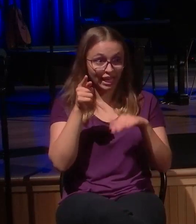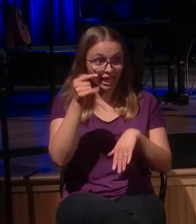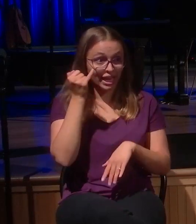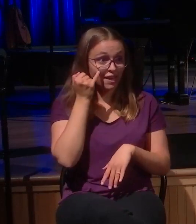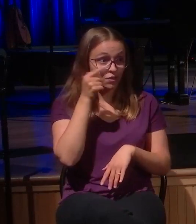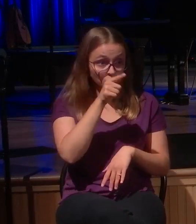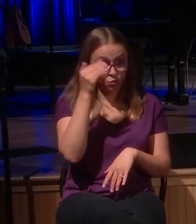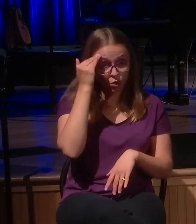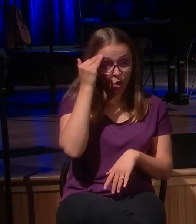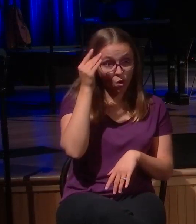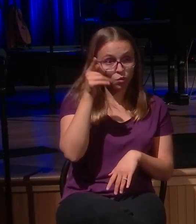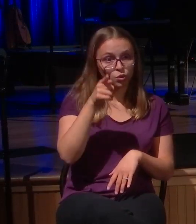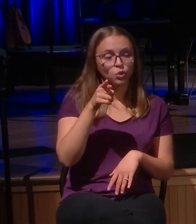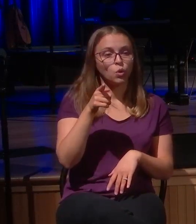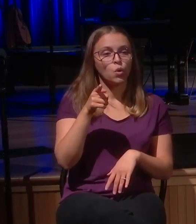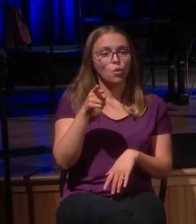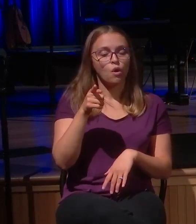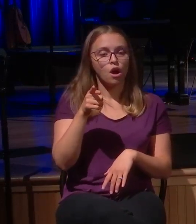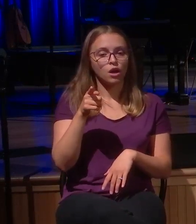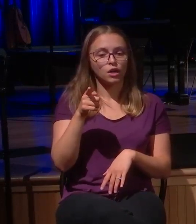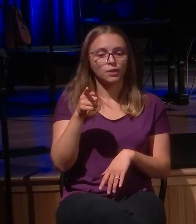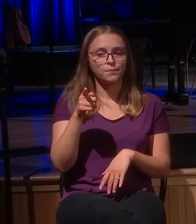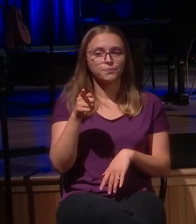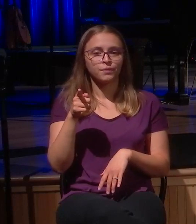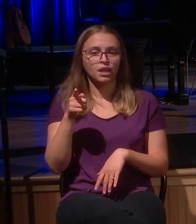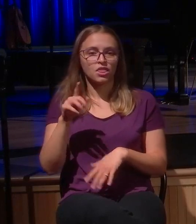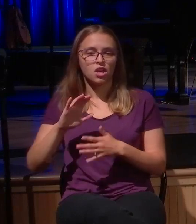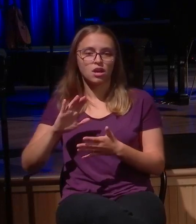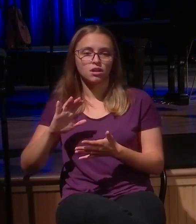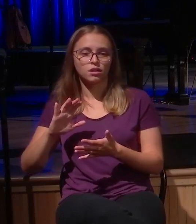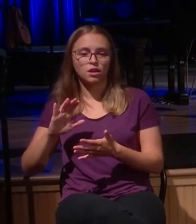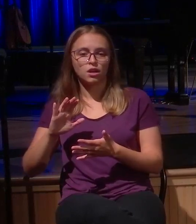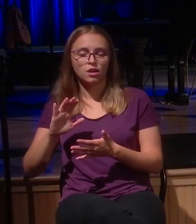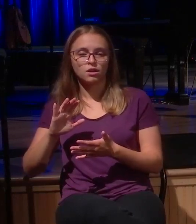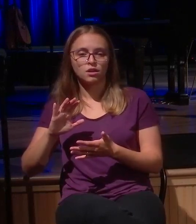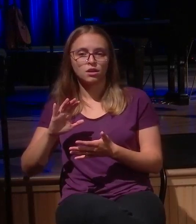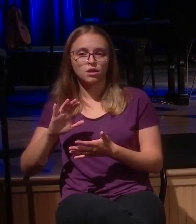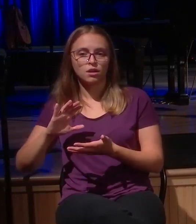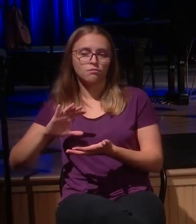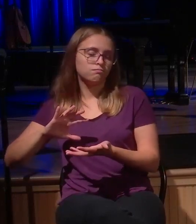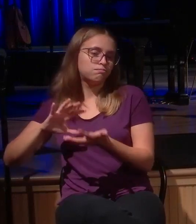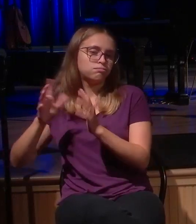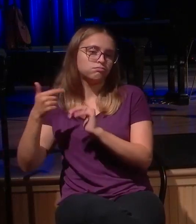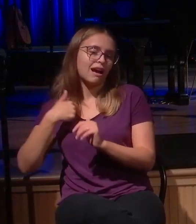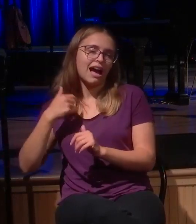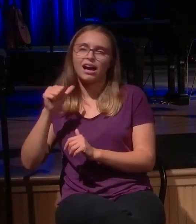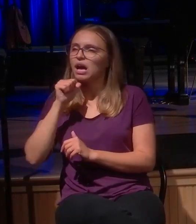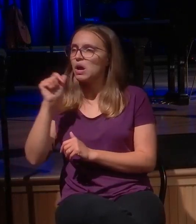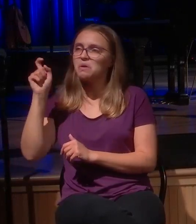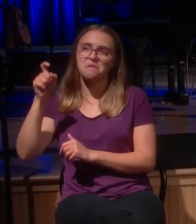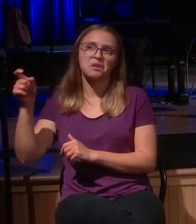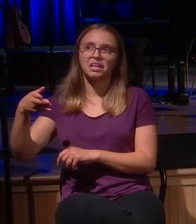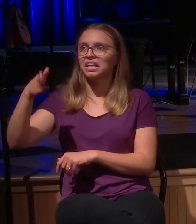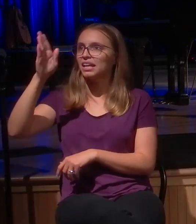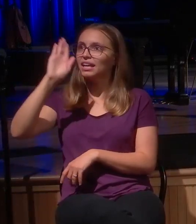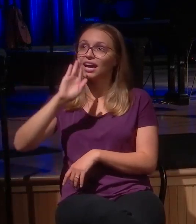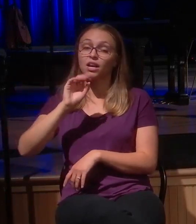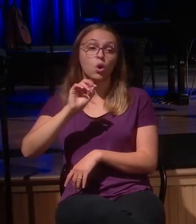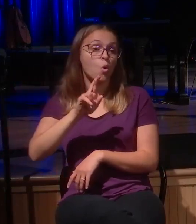place of either rebellion or reckless living, or maybe I'm at a place of I'm hitting the bottom and my life is ruined and I recognize that I need the Lord. Lord, from